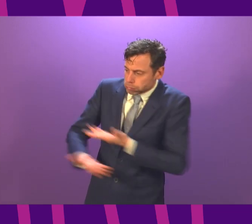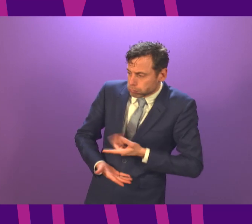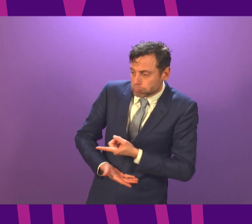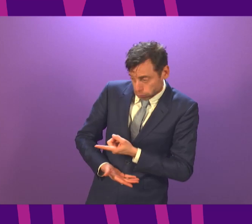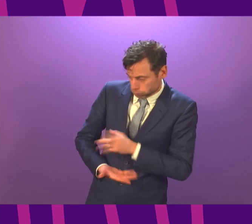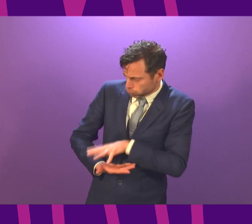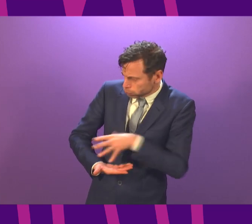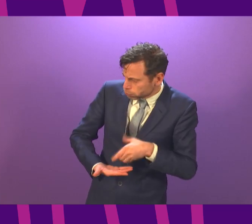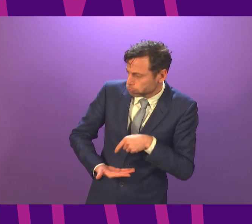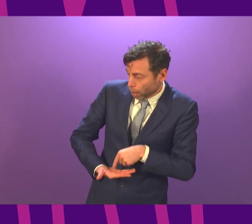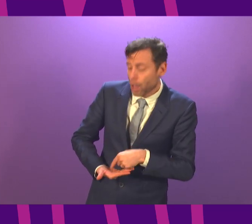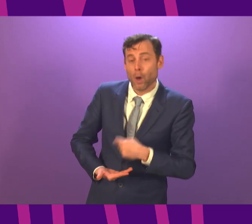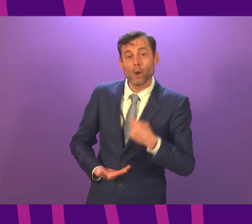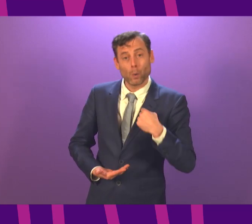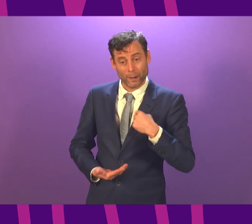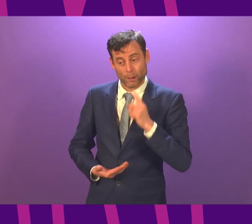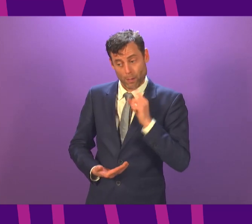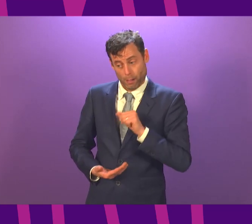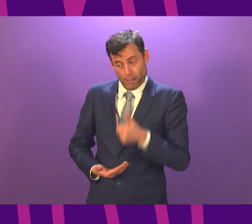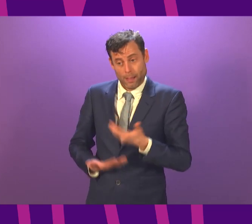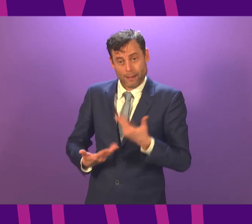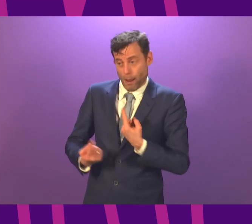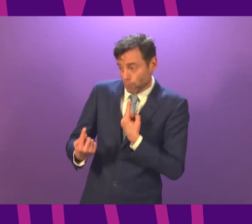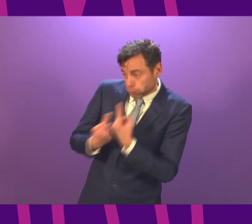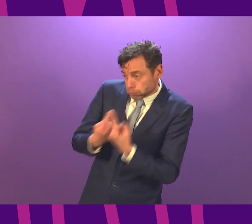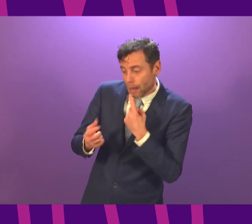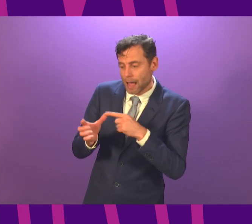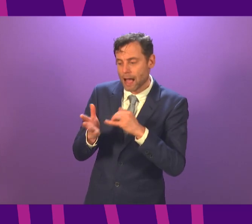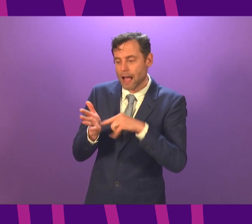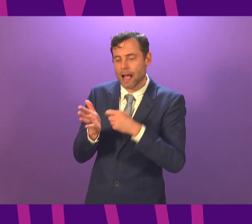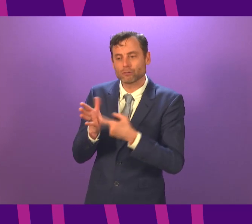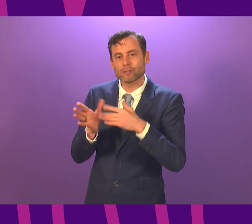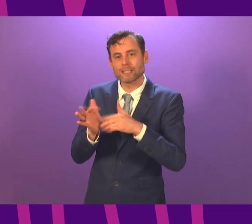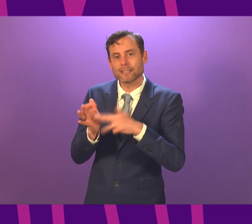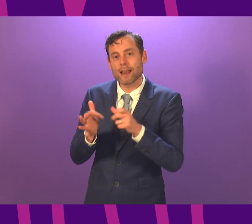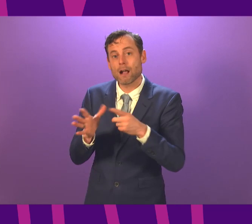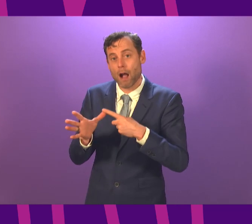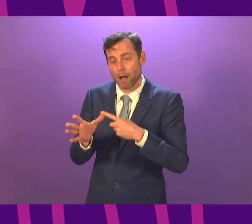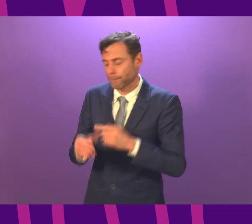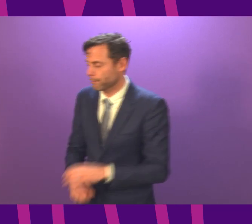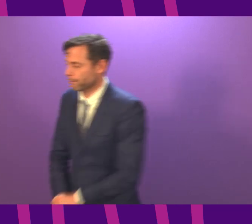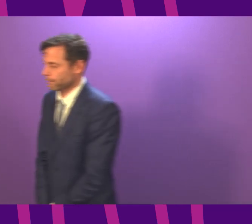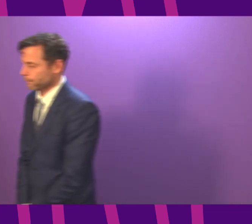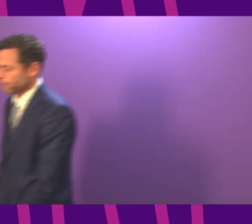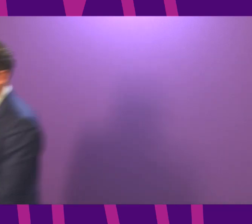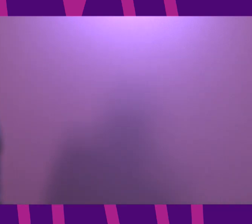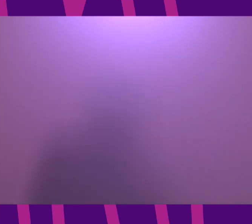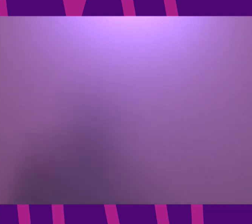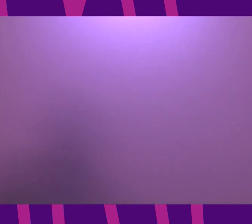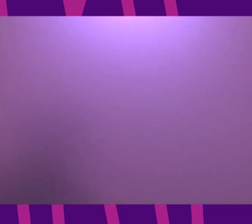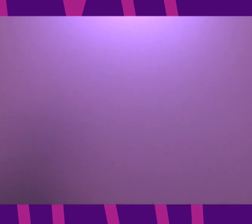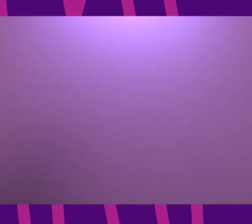seek to have the same discussions with AstraZeneca over the next period. Thank you. Liz Smith to be followed by Alec Rowley.